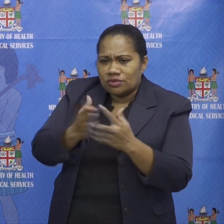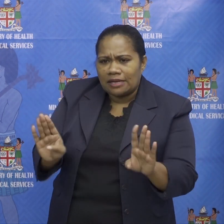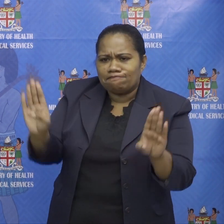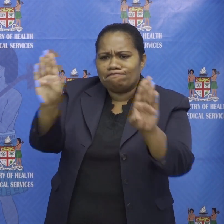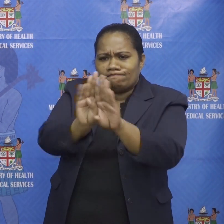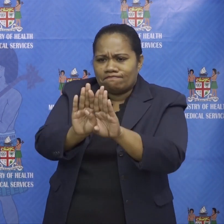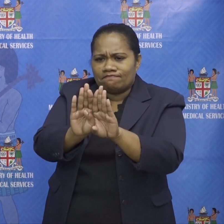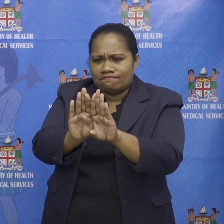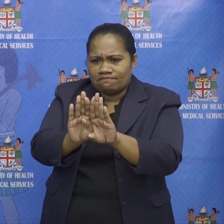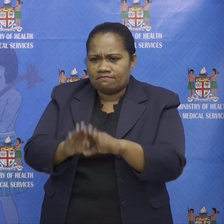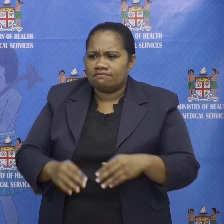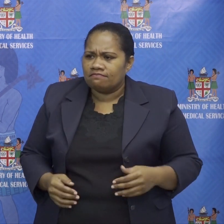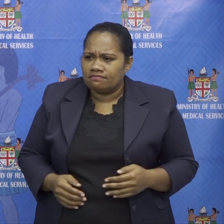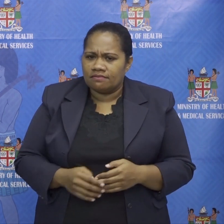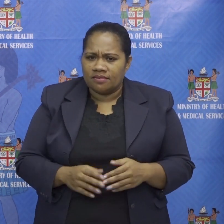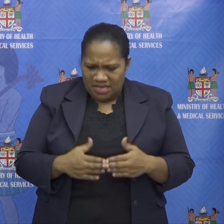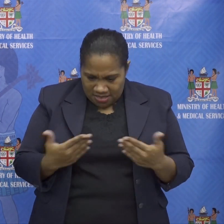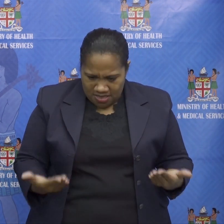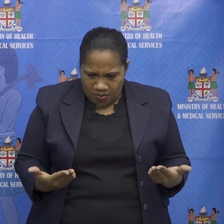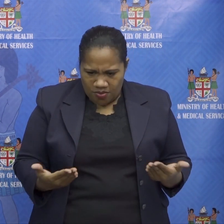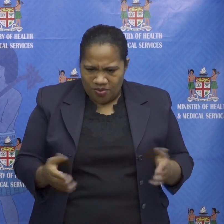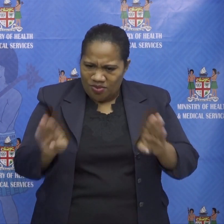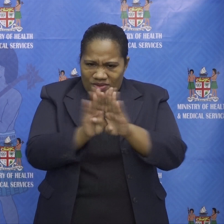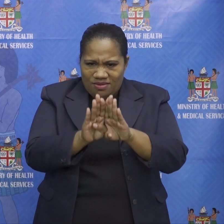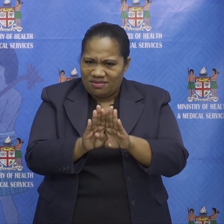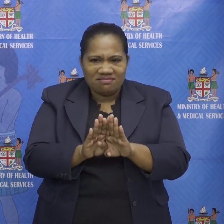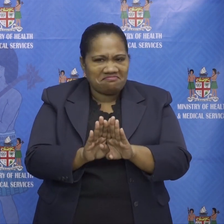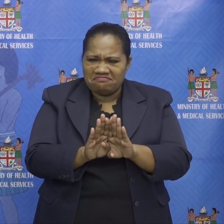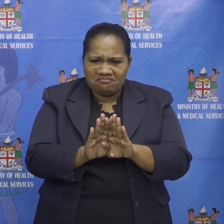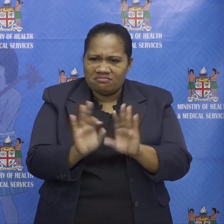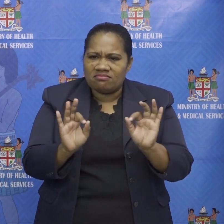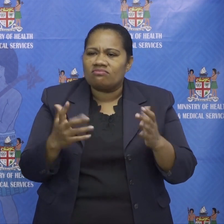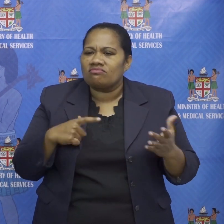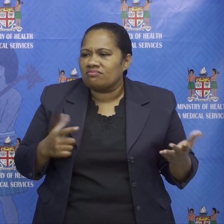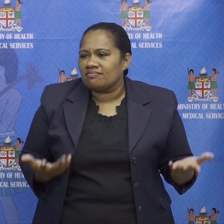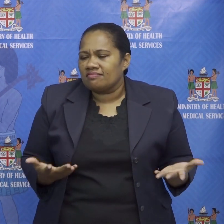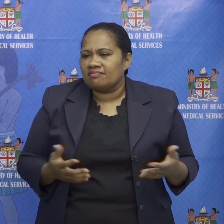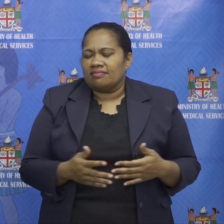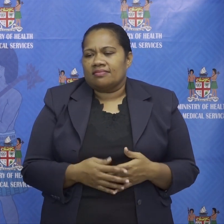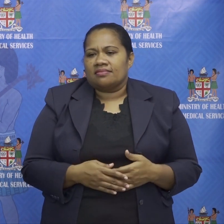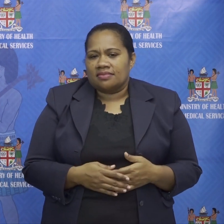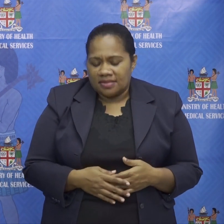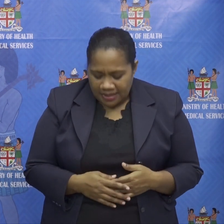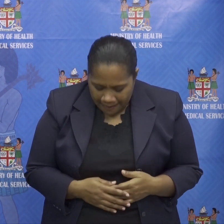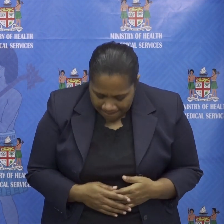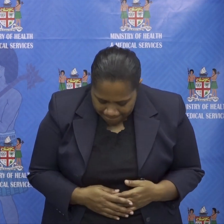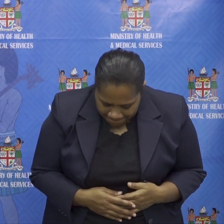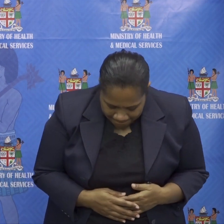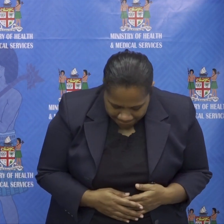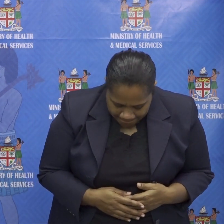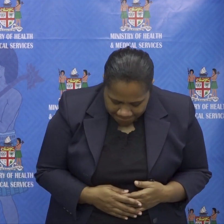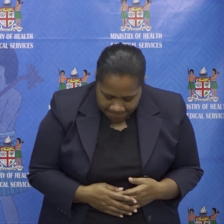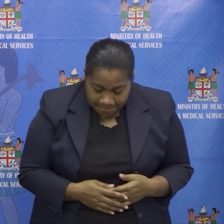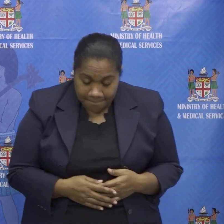at this stage the lockdown we have now